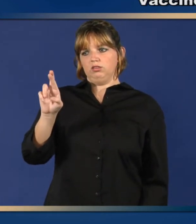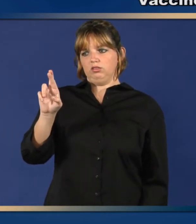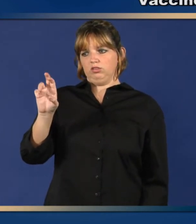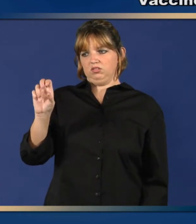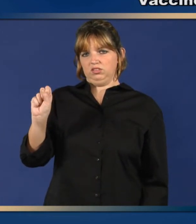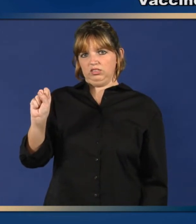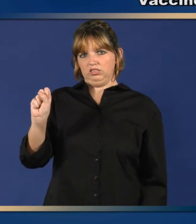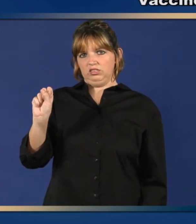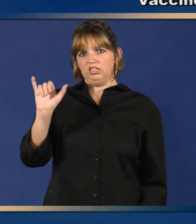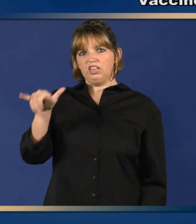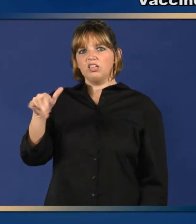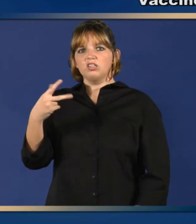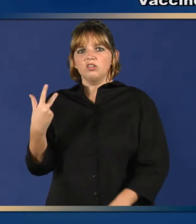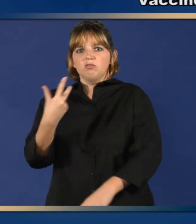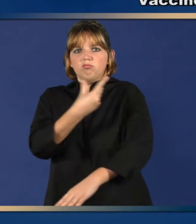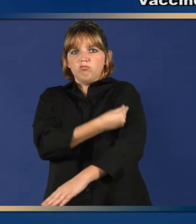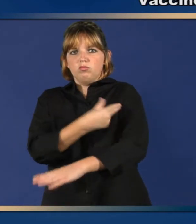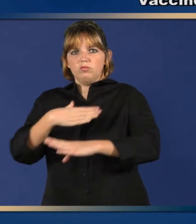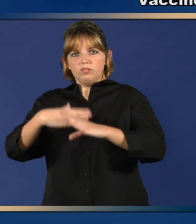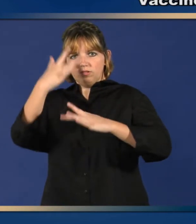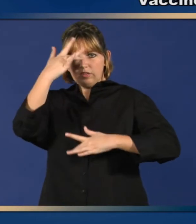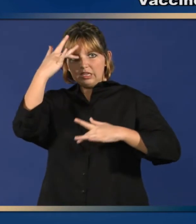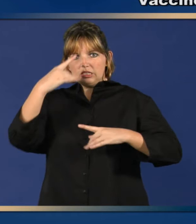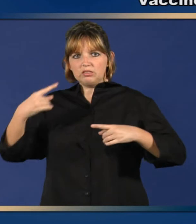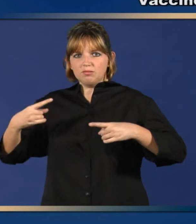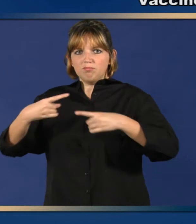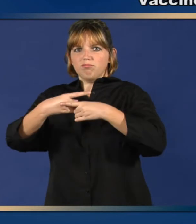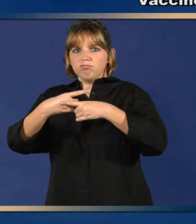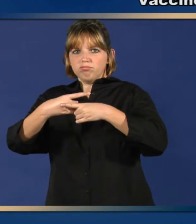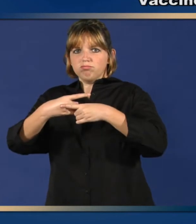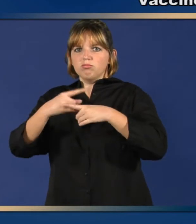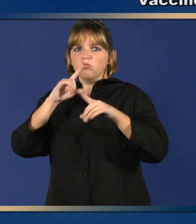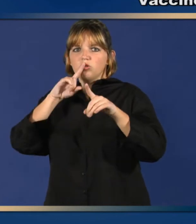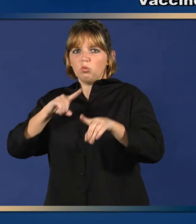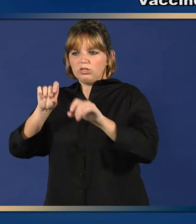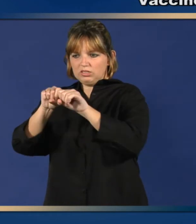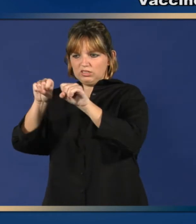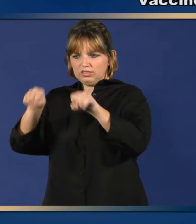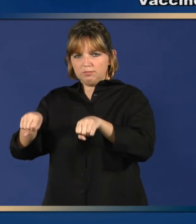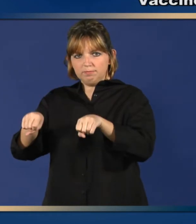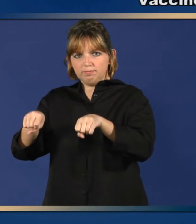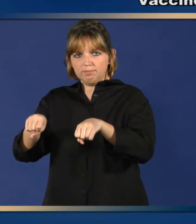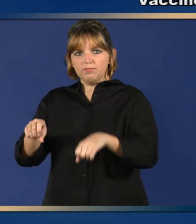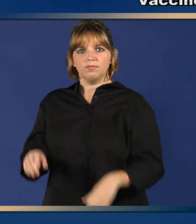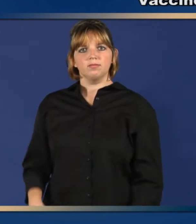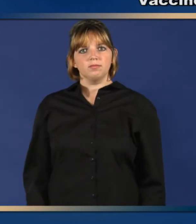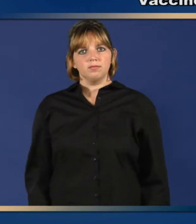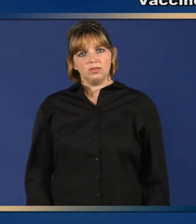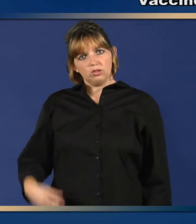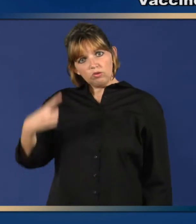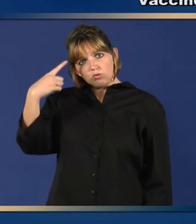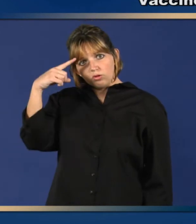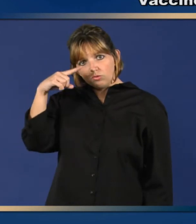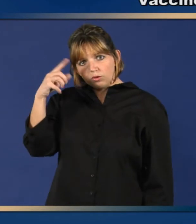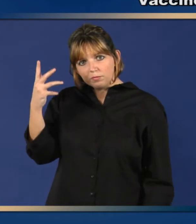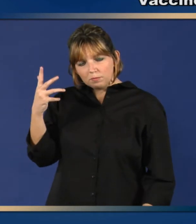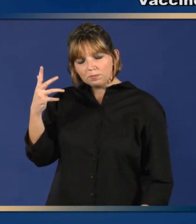created the Vaccine Adverse Event Reporting System, or VAERS.